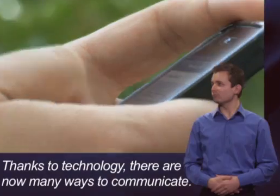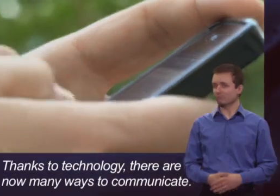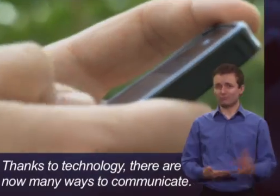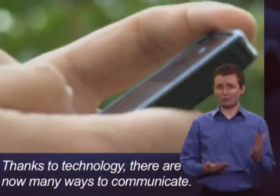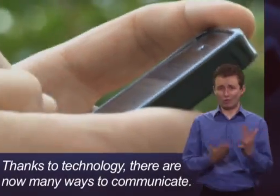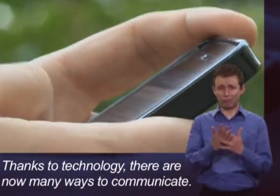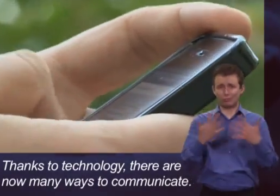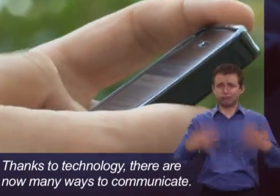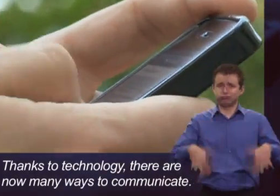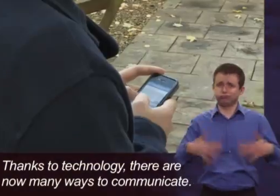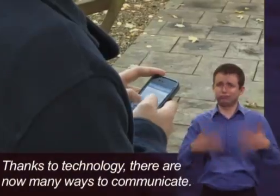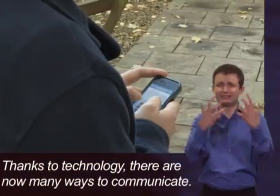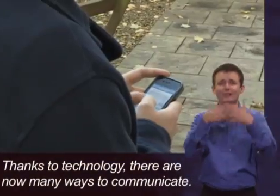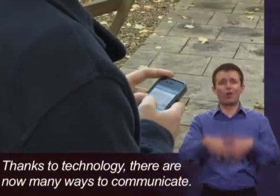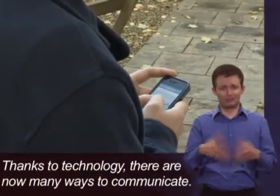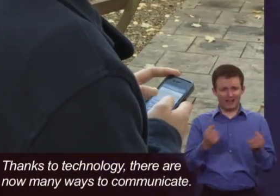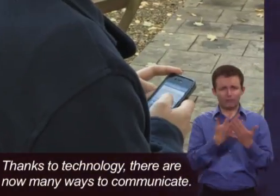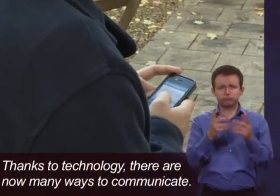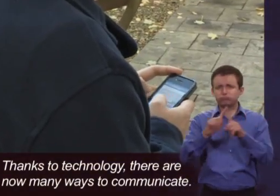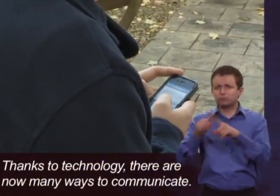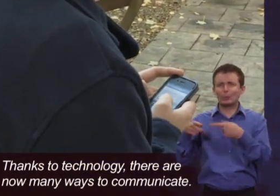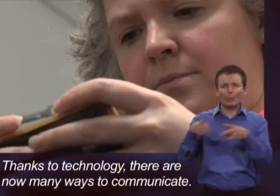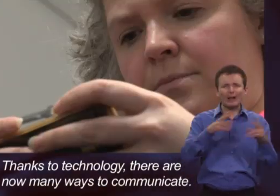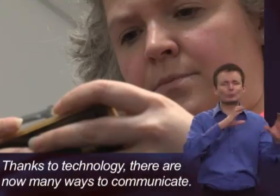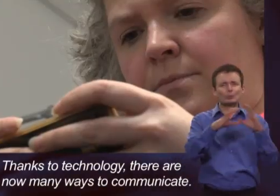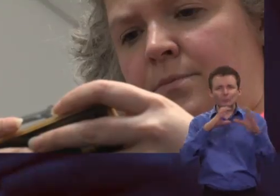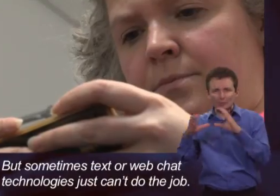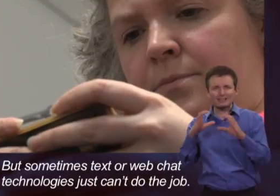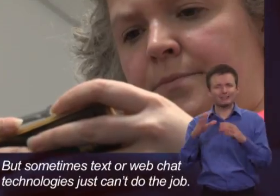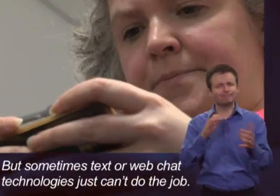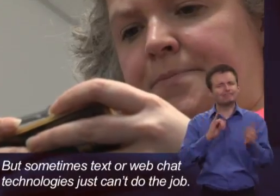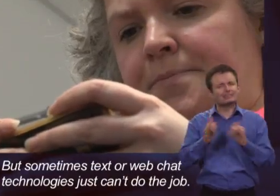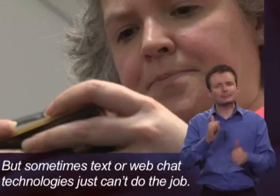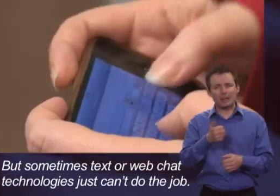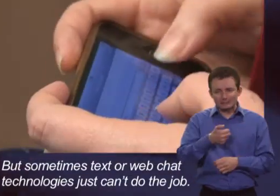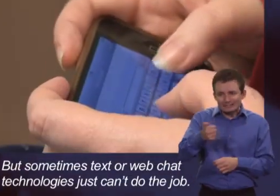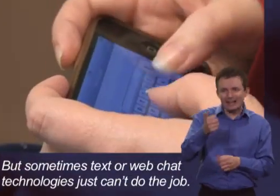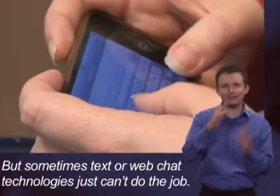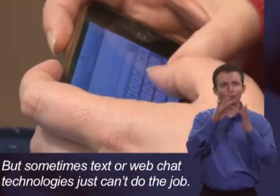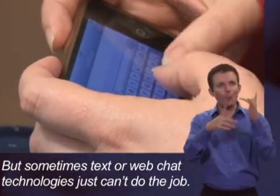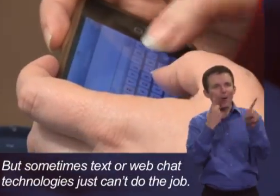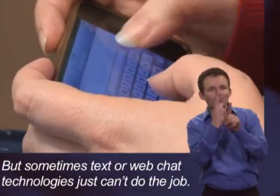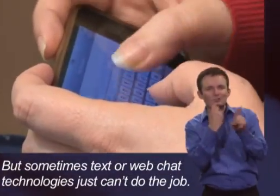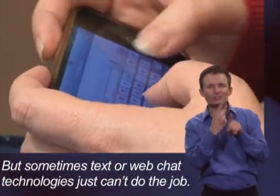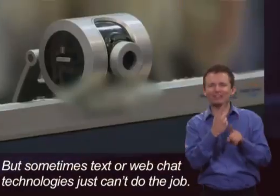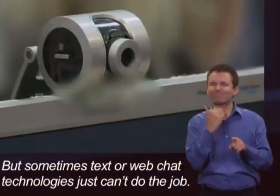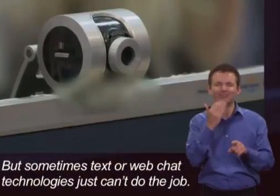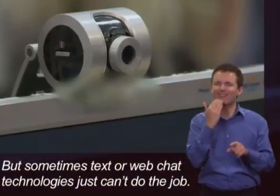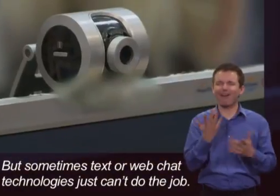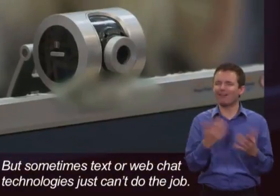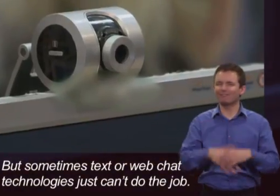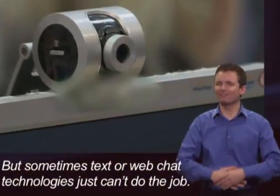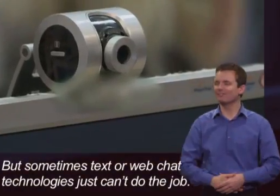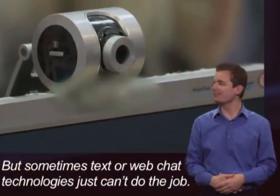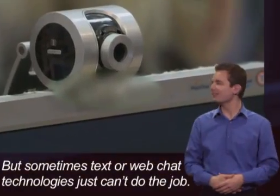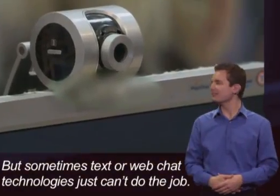Thanks to technology, there are now many ways to communicate, but sometimes text or web chat technologies just